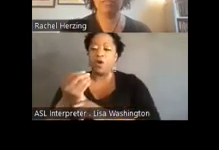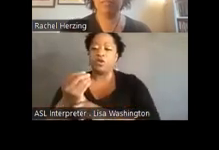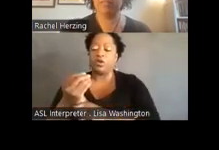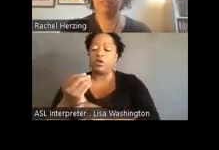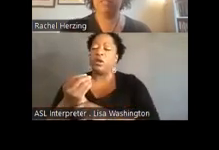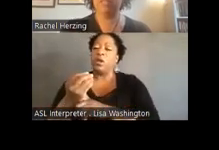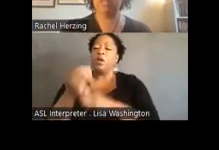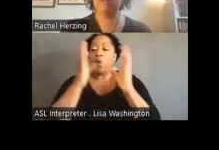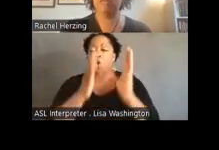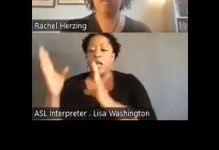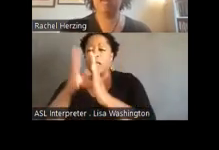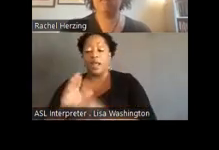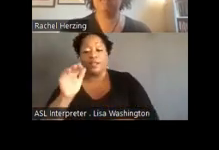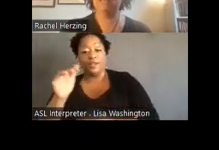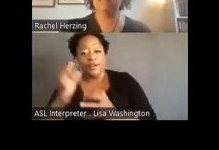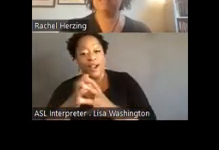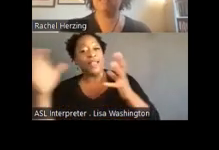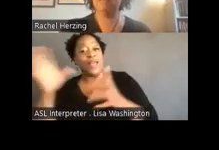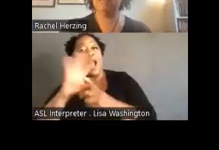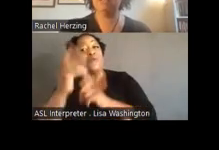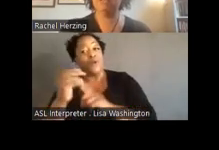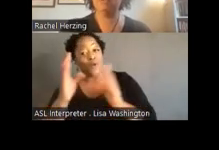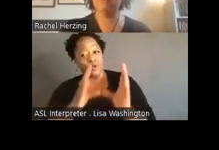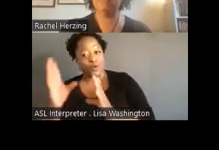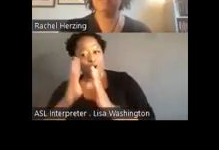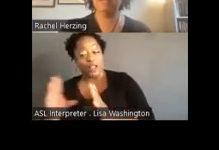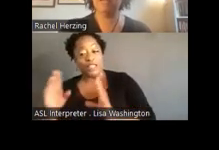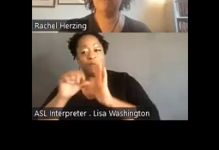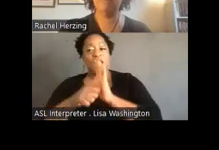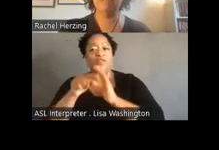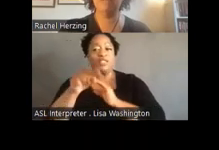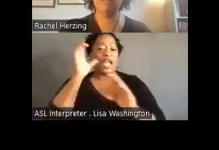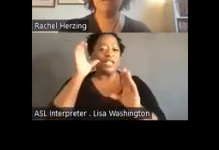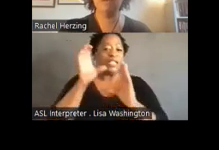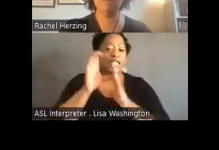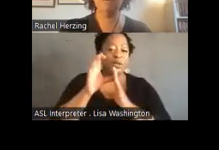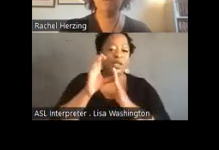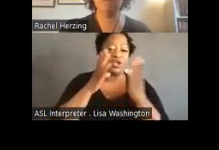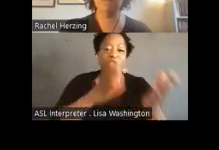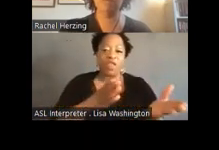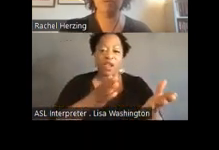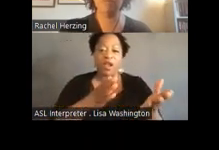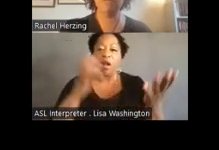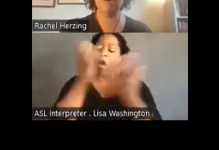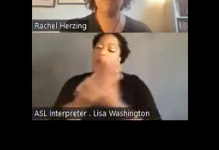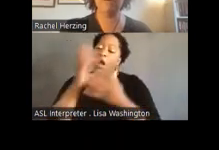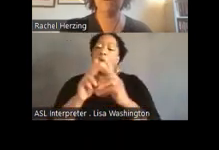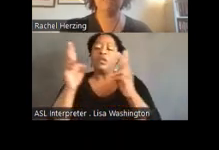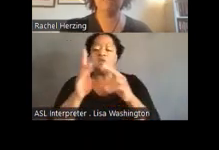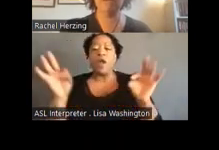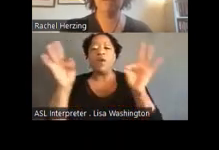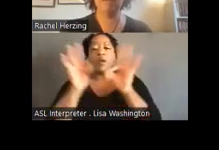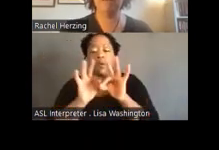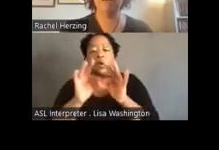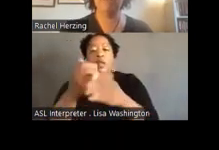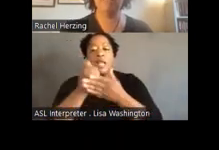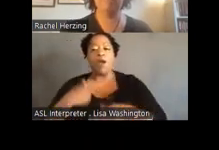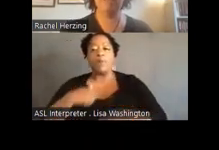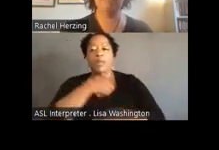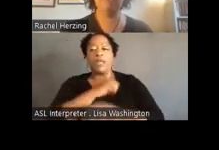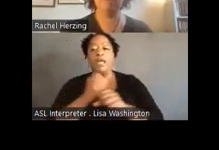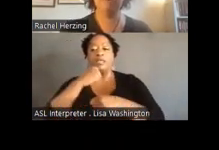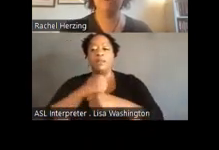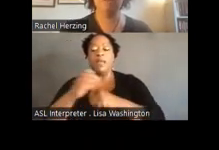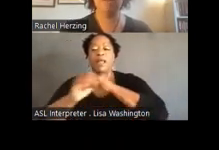organizing, actually. And I want to highlight this image here from Dignidad Rebelde, who was really important in helping us make our